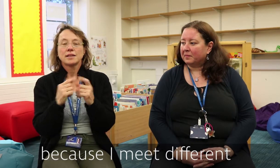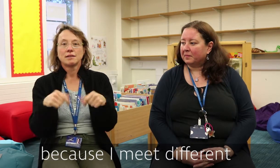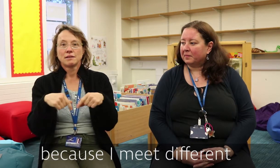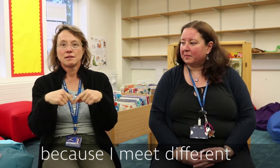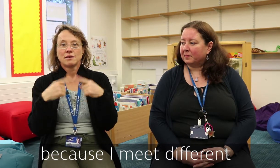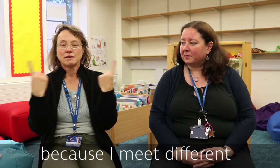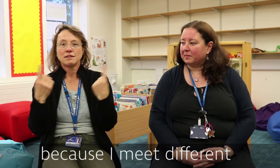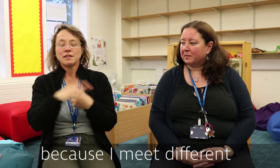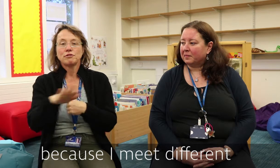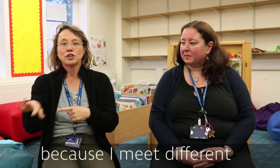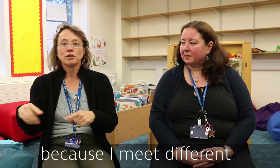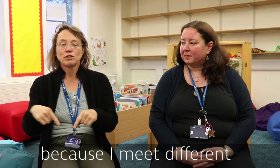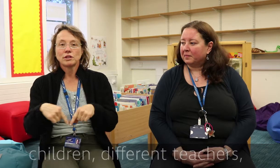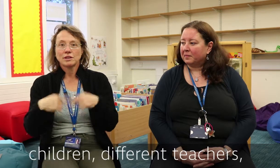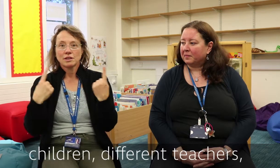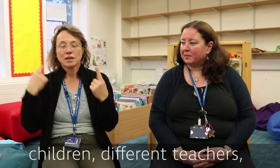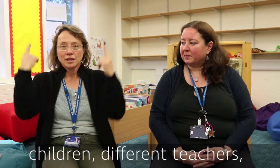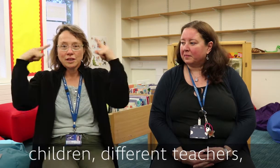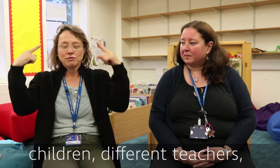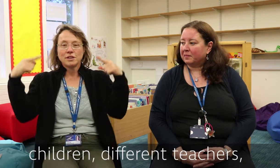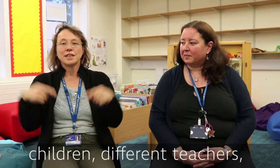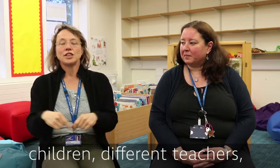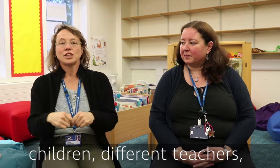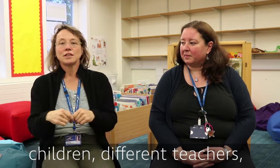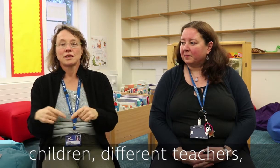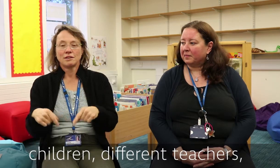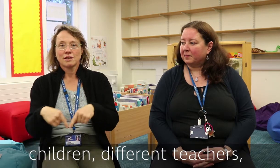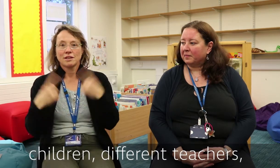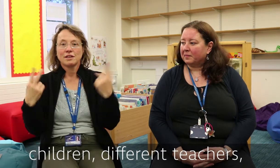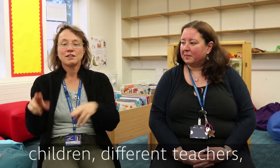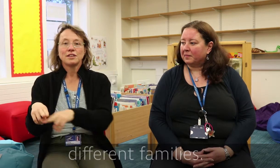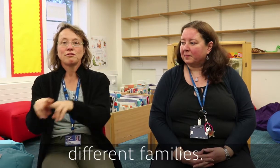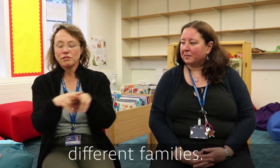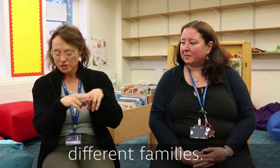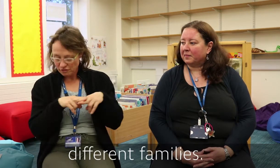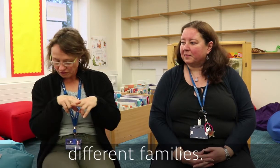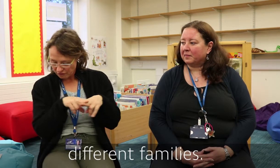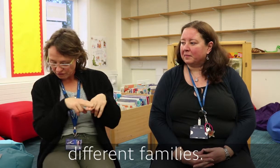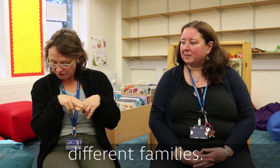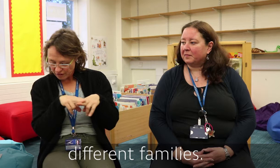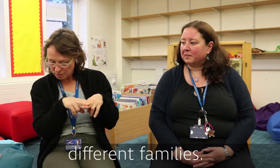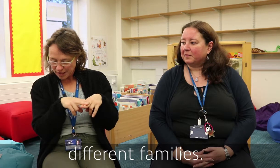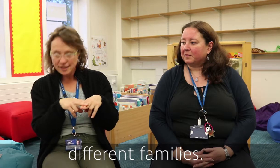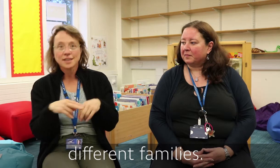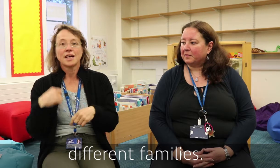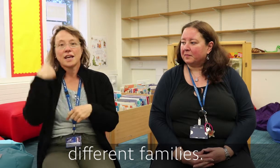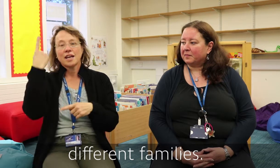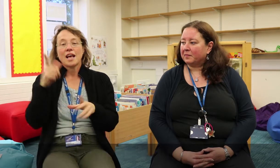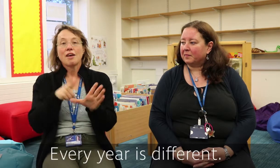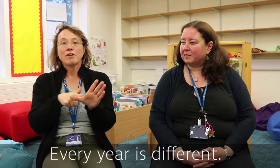different children, different teachers, different families. Every